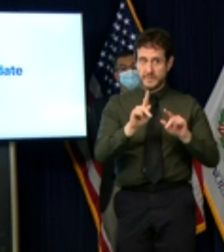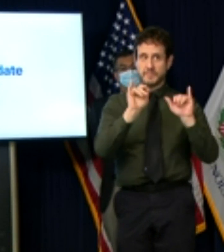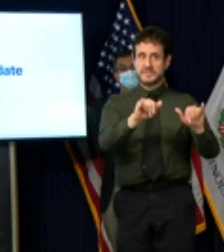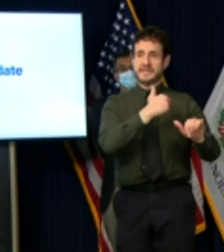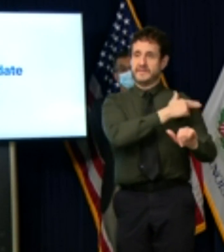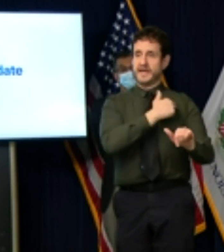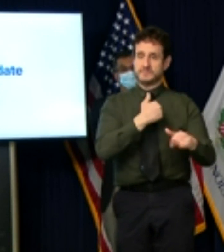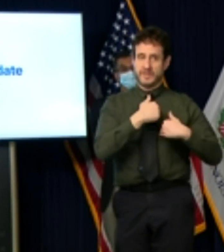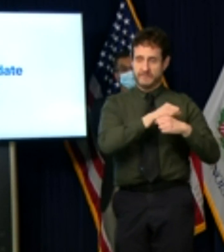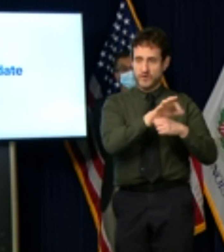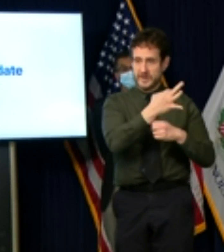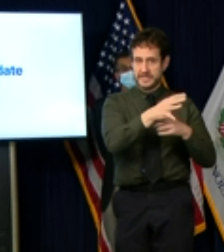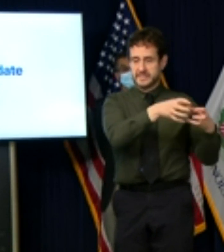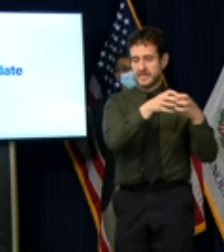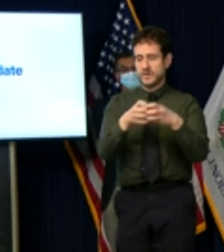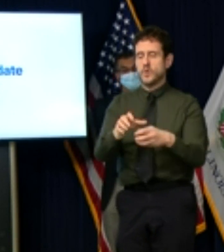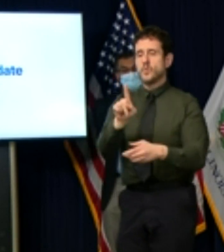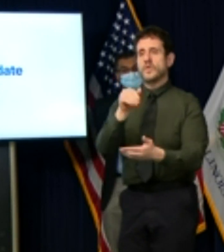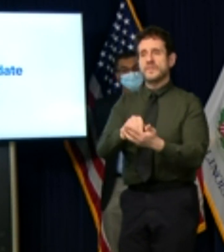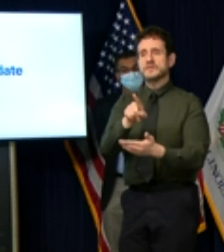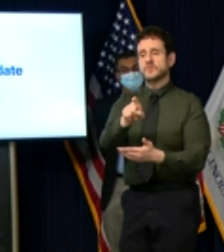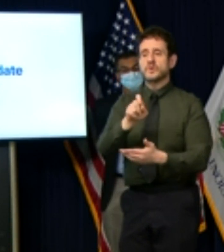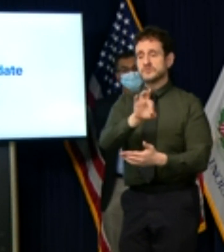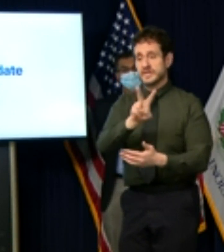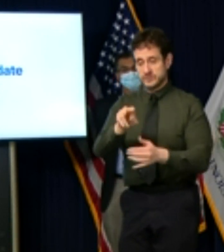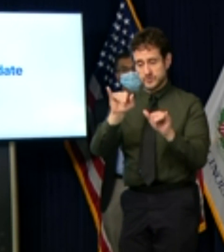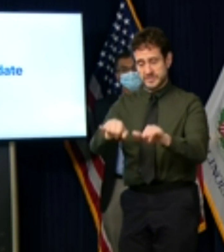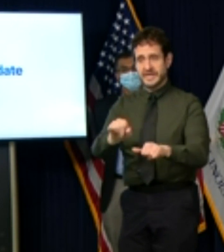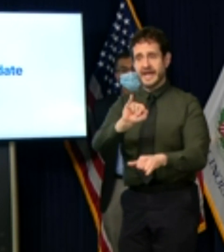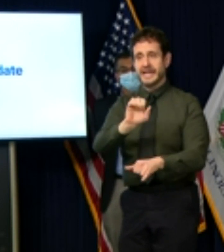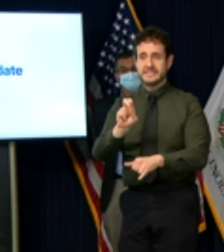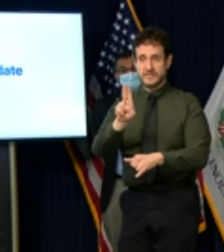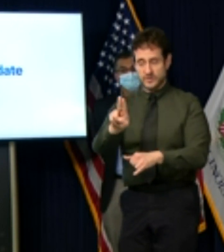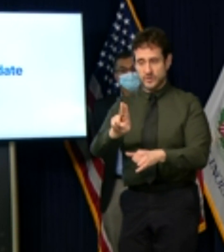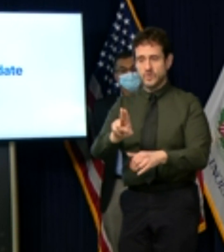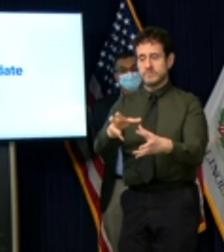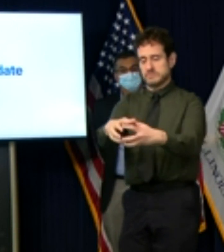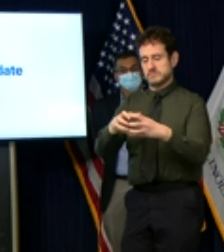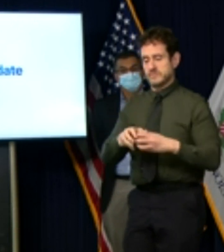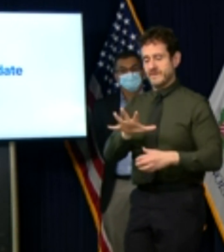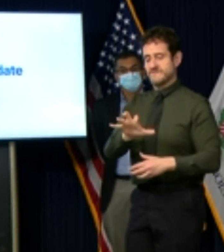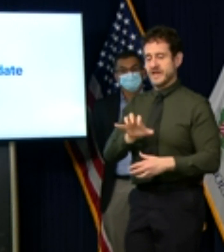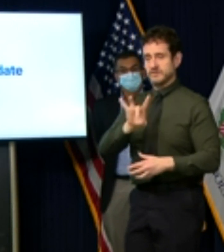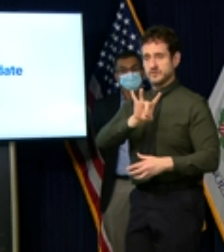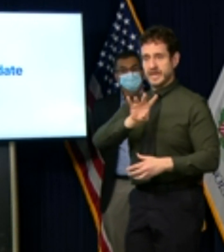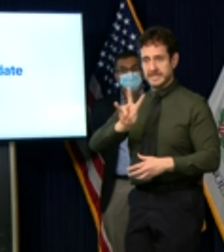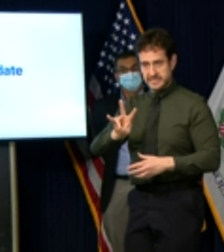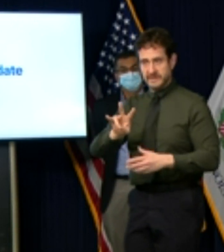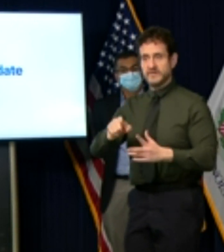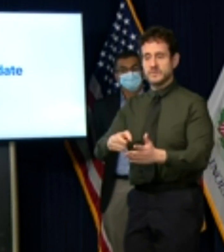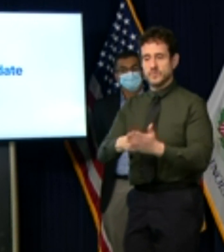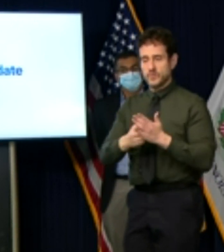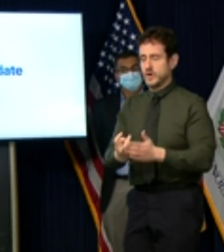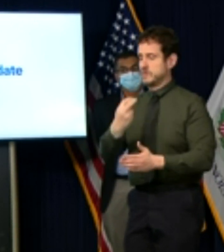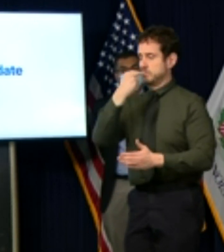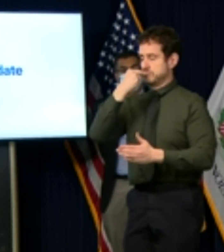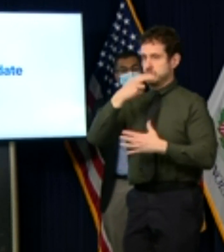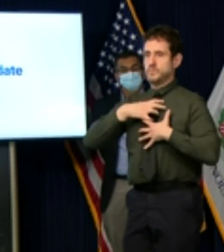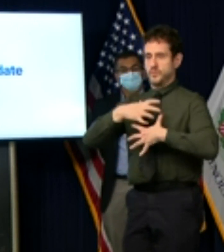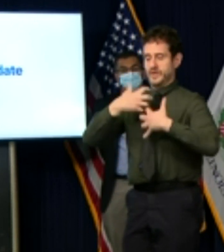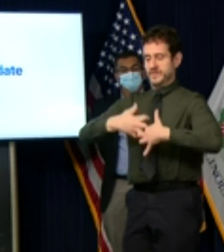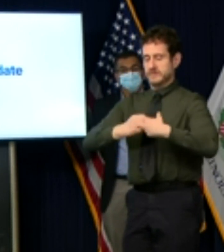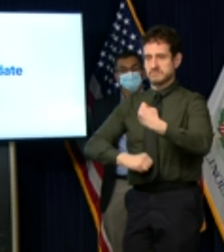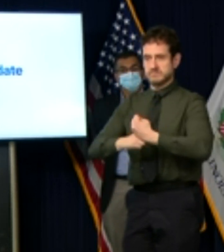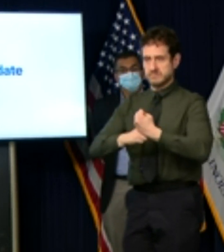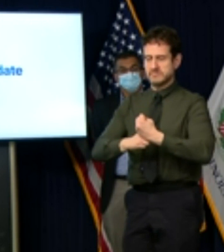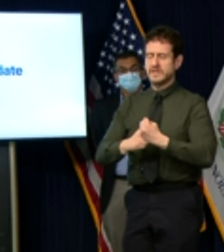those 1192 were in the icu and 587 were on ventilators my fear is